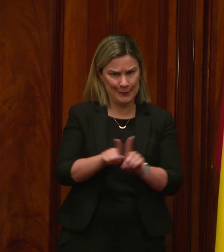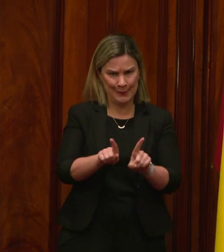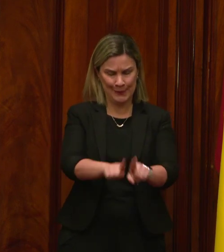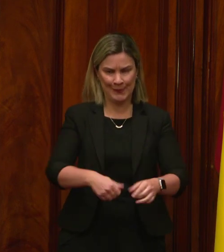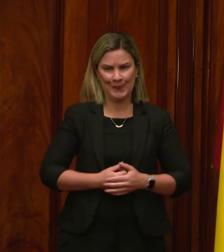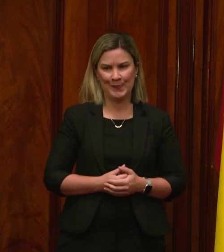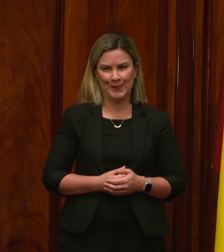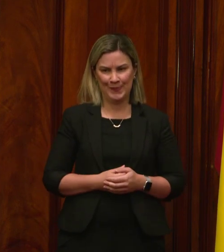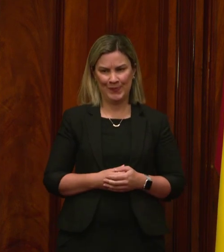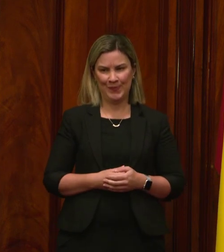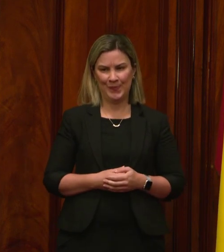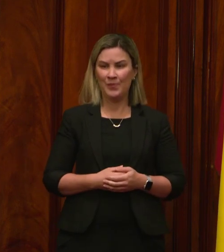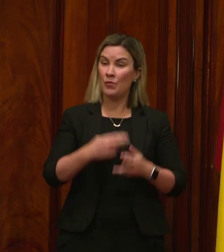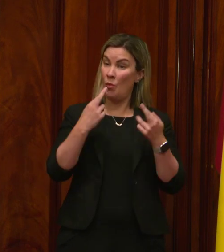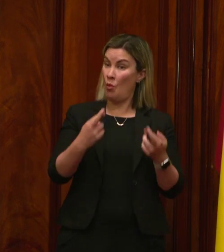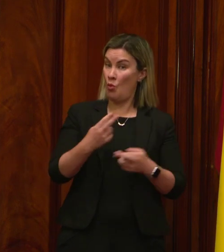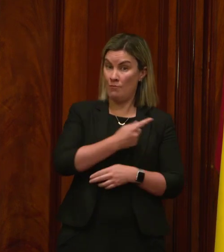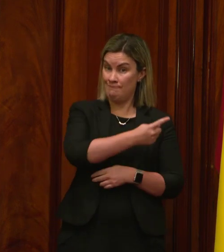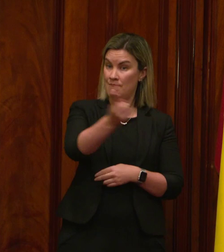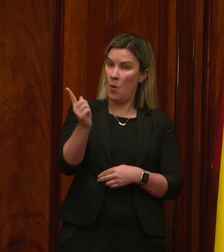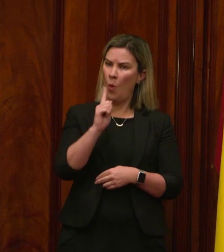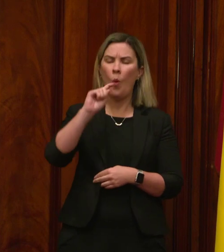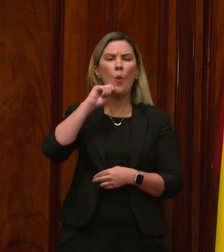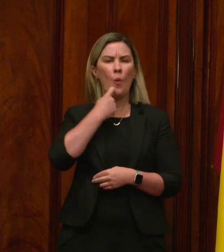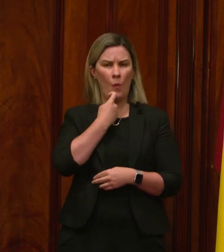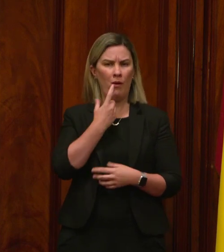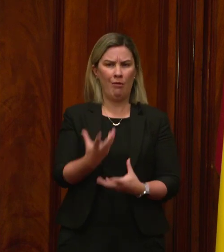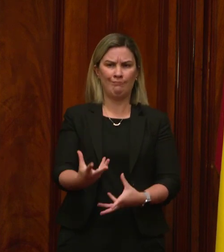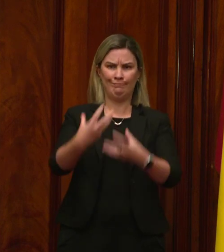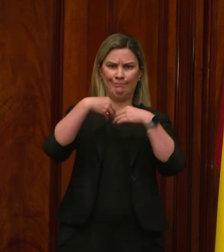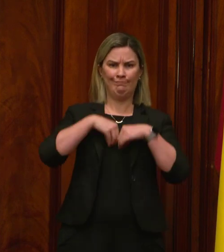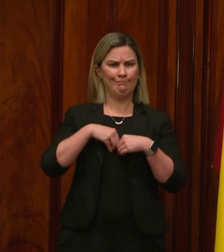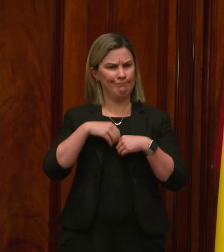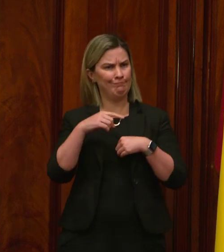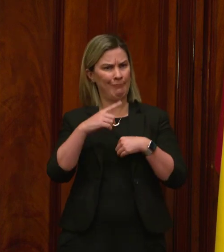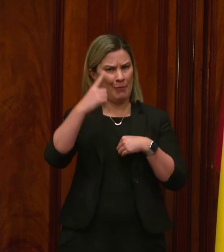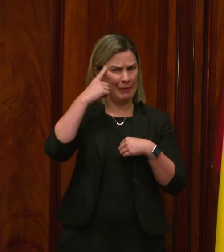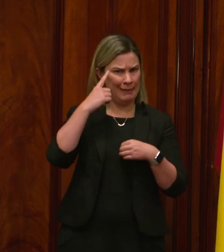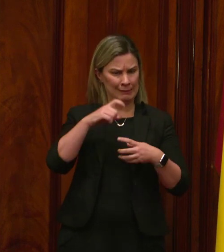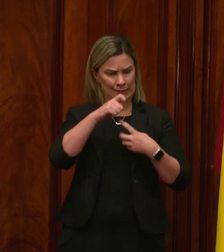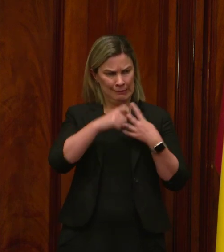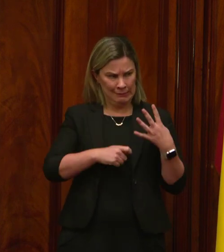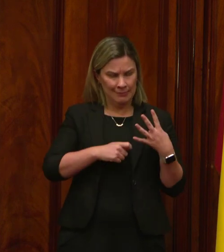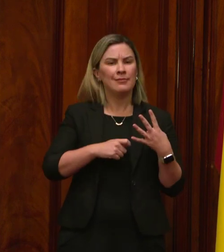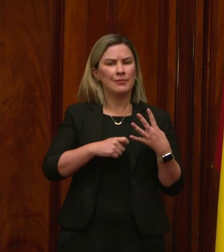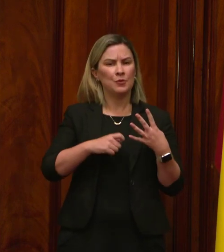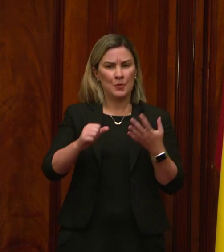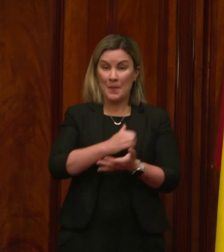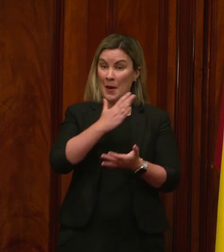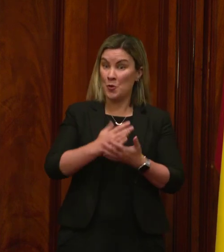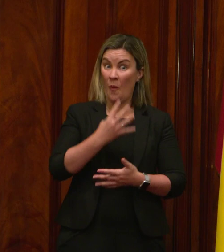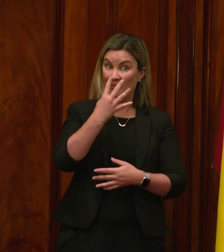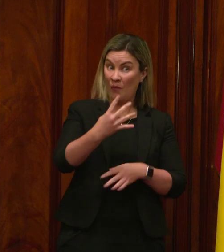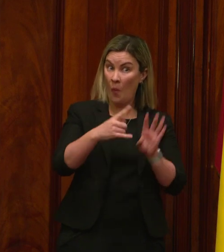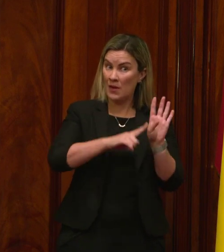I hope that you will all draw upon your reserves so that in four years' time